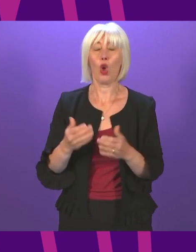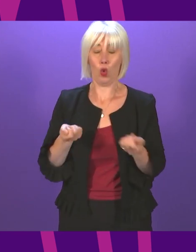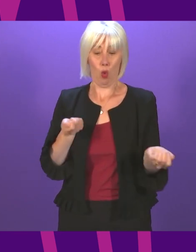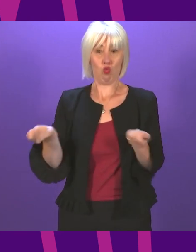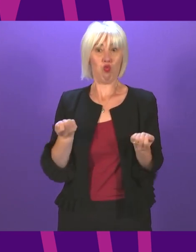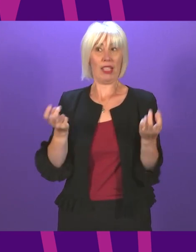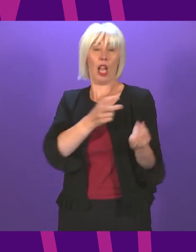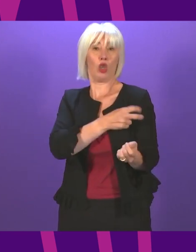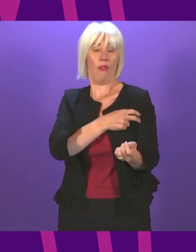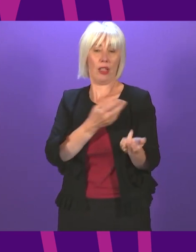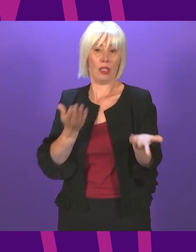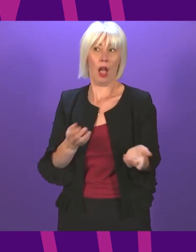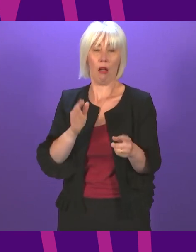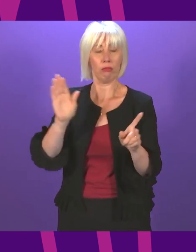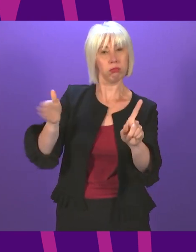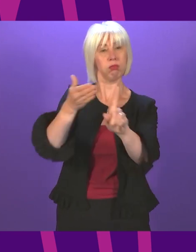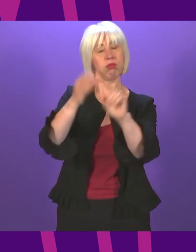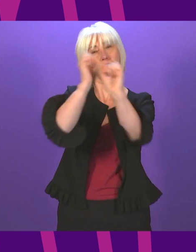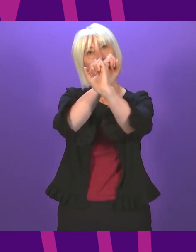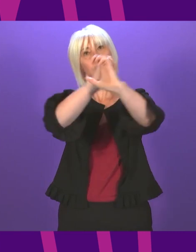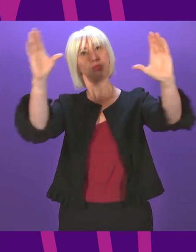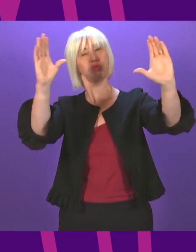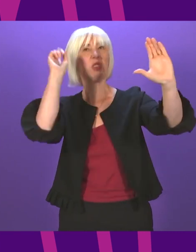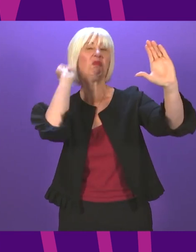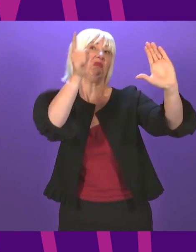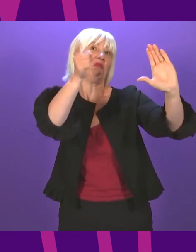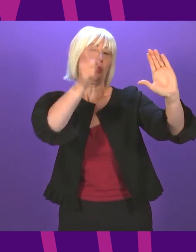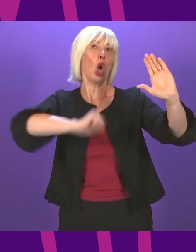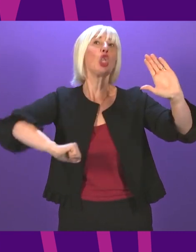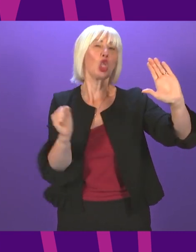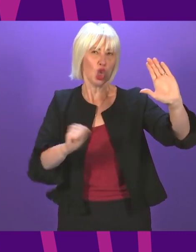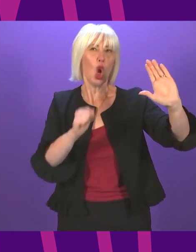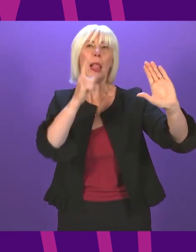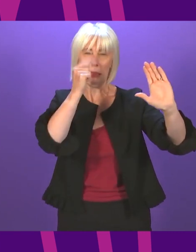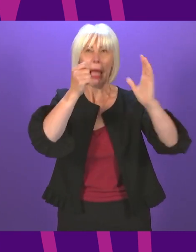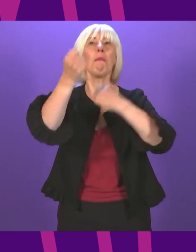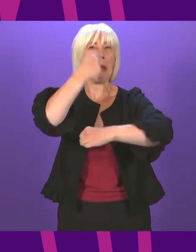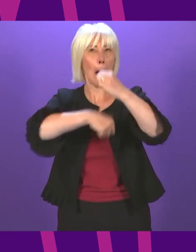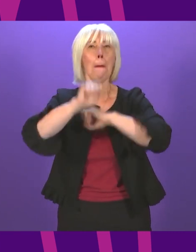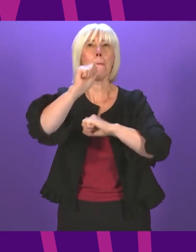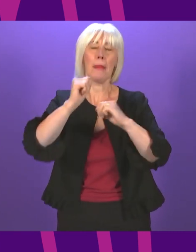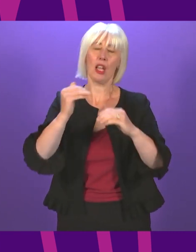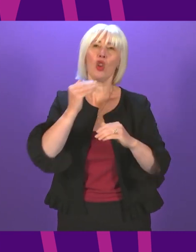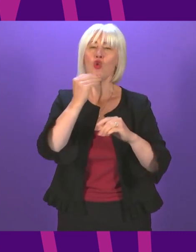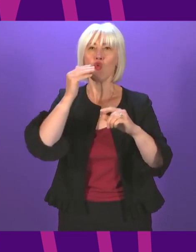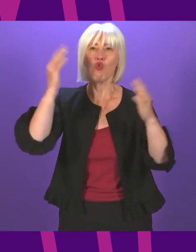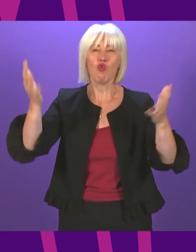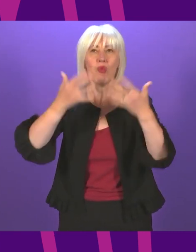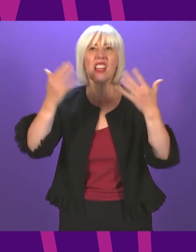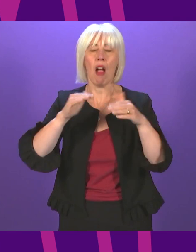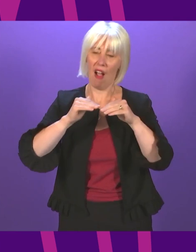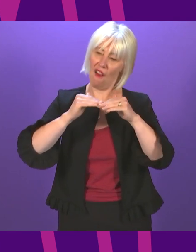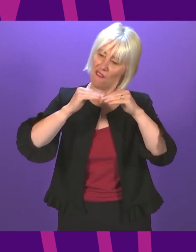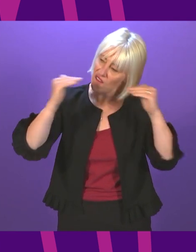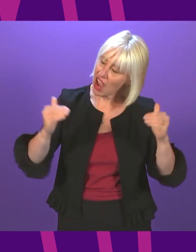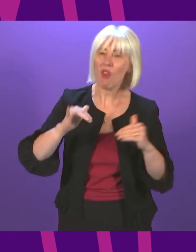have reached offers a clear vision of the sort of country Scotland can become, a greener, fairer and, yes, independent